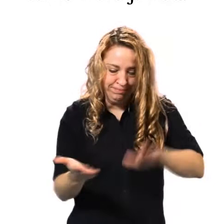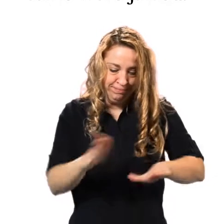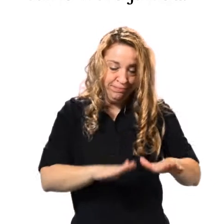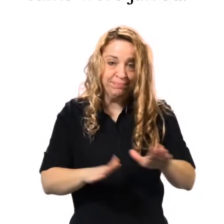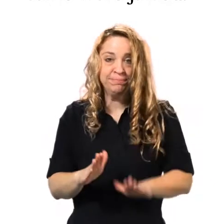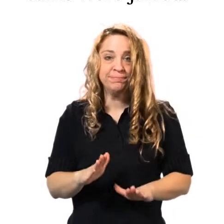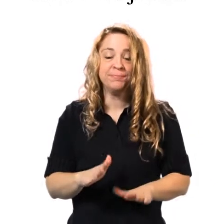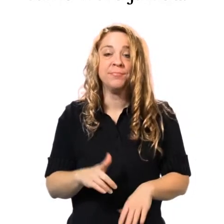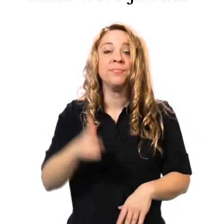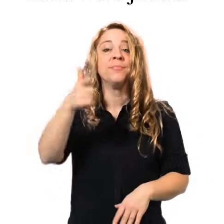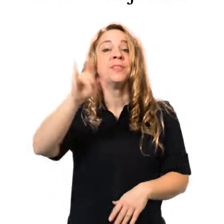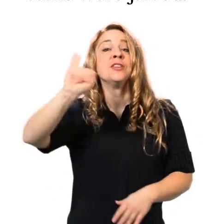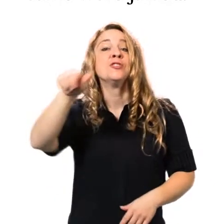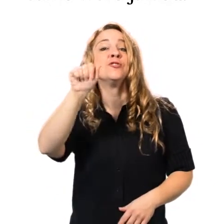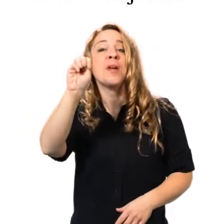Jams were jarred.